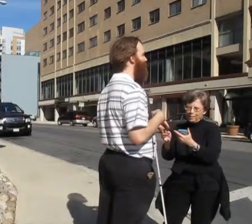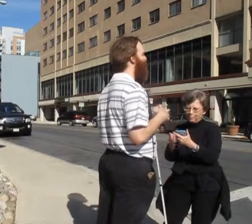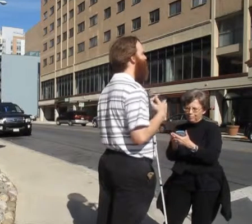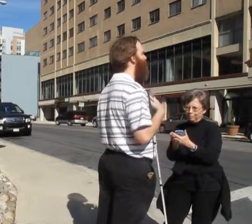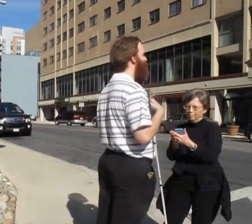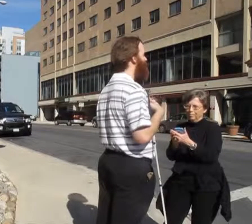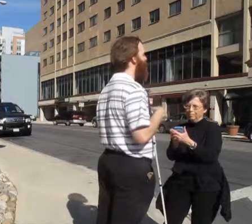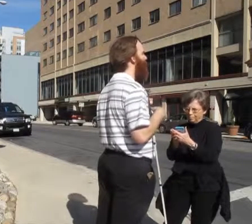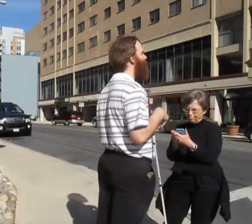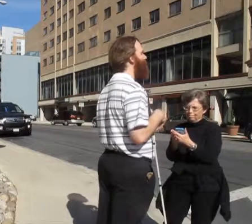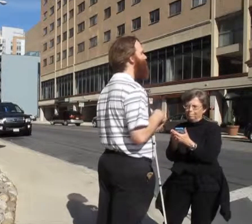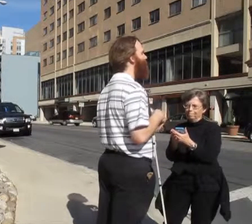Stop.